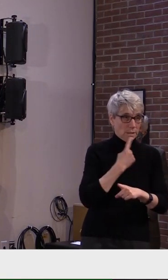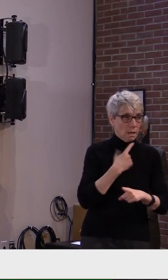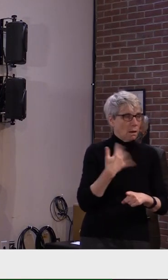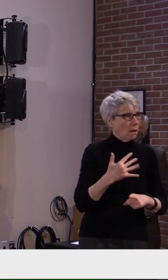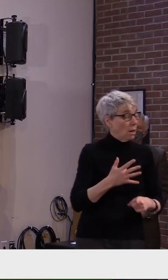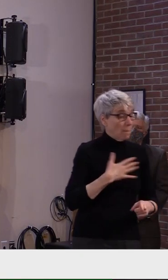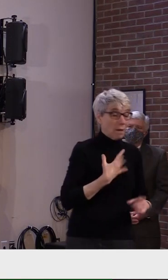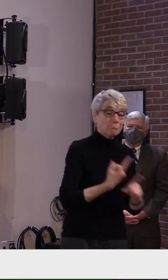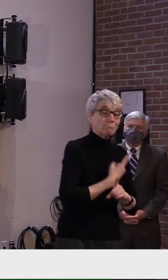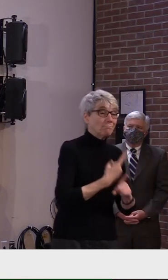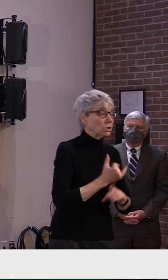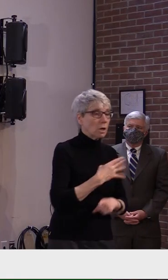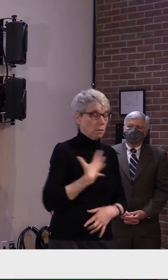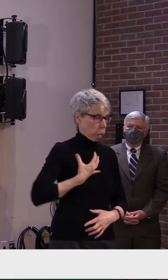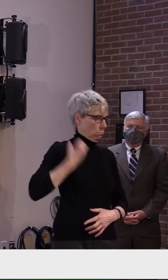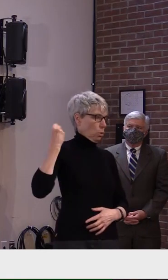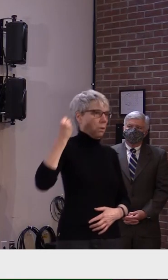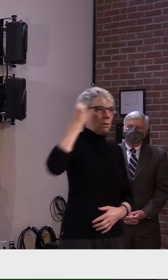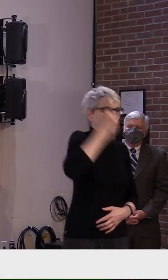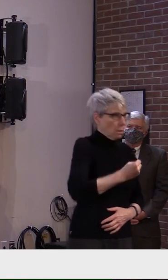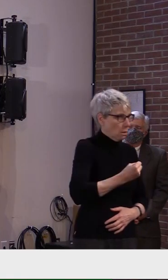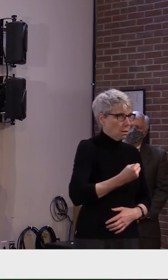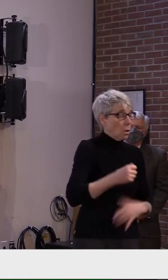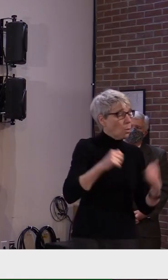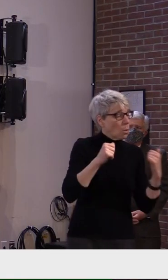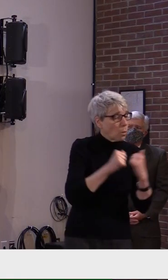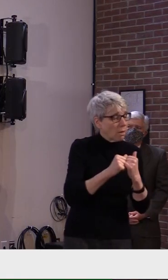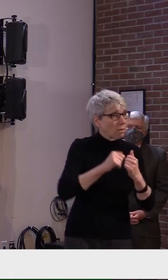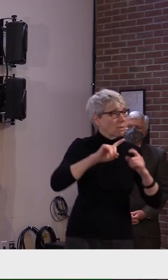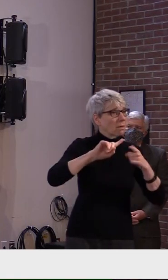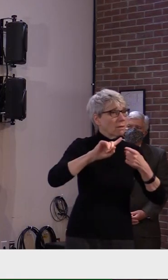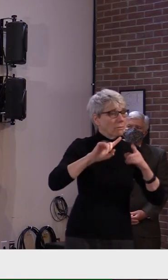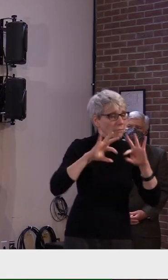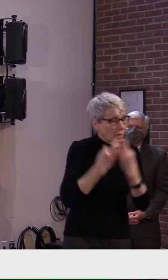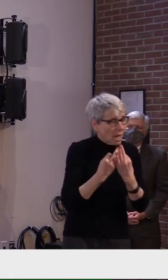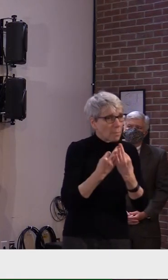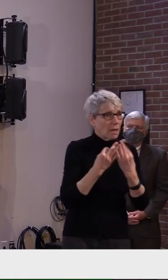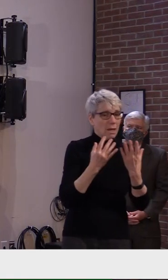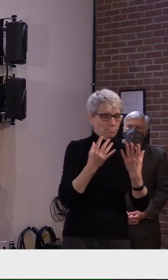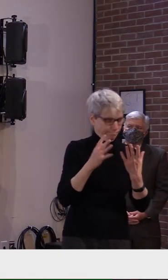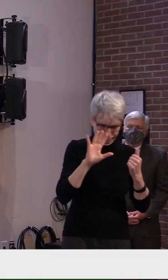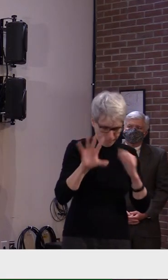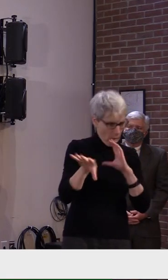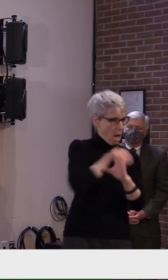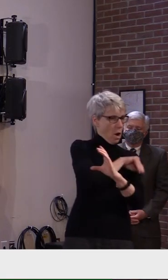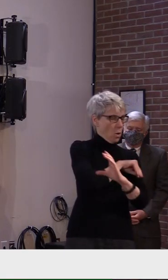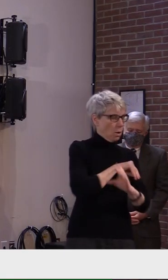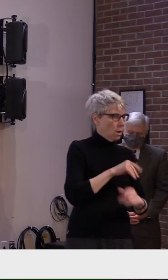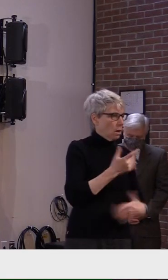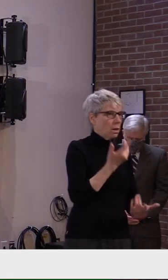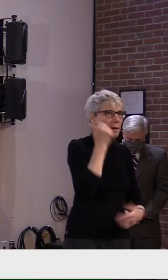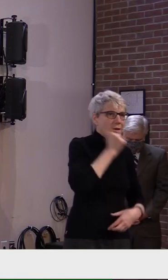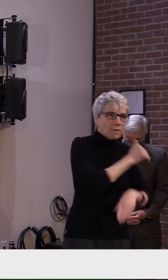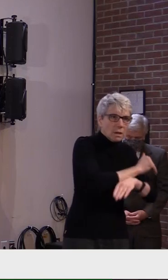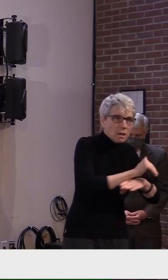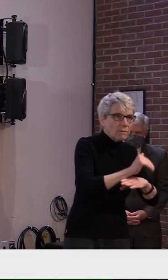weekends, holidays, and family to be a clinical lead for Vermont's contact tracing team.